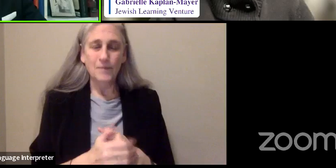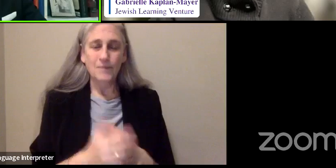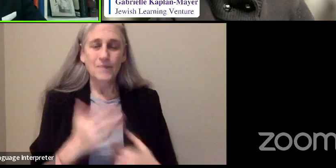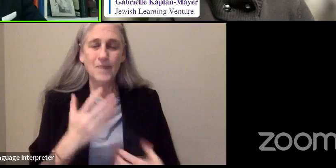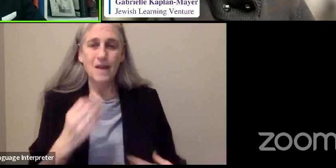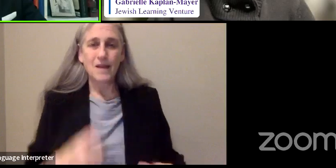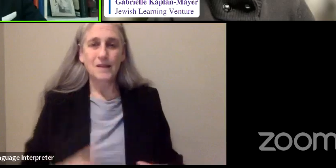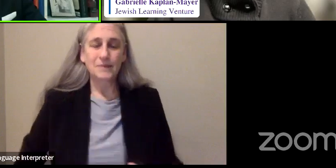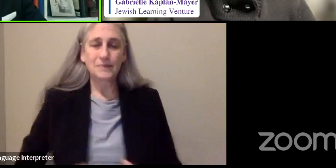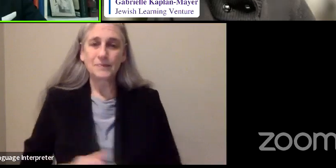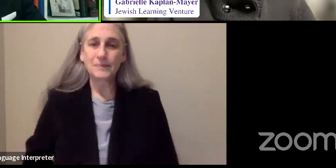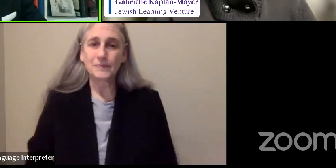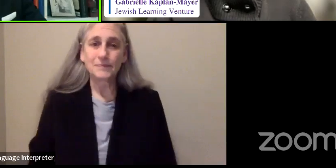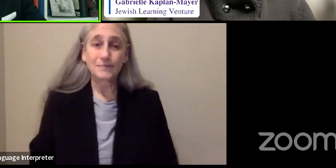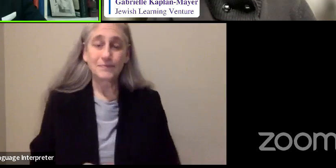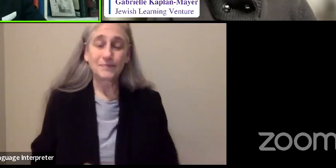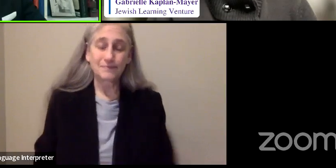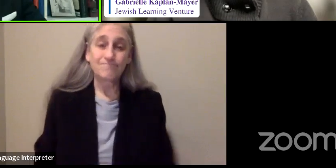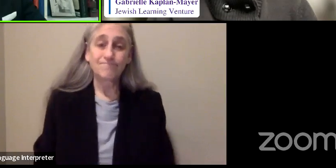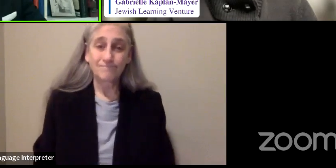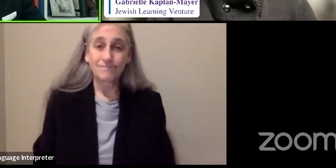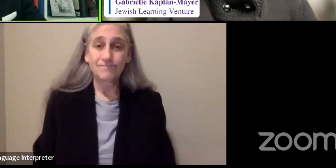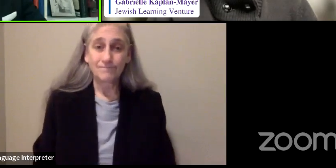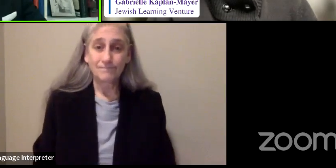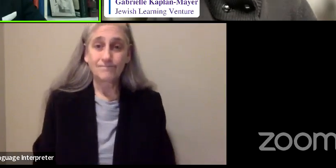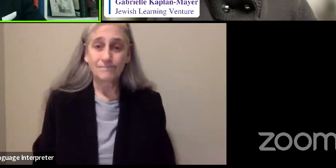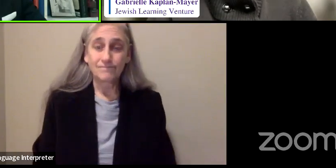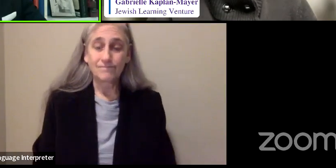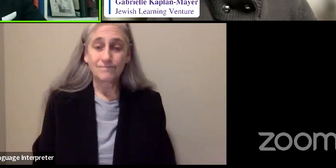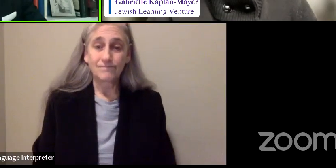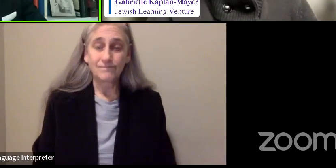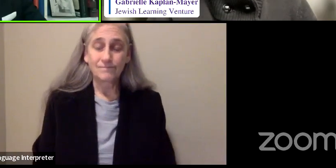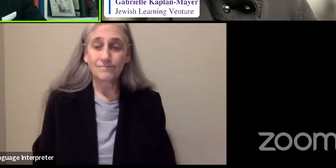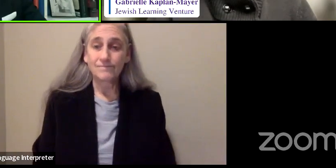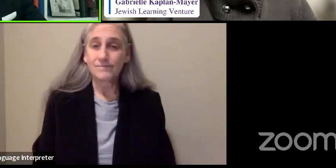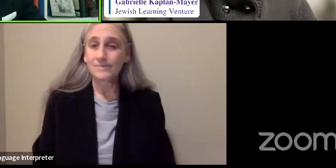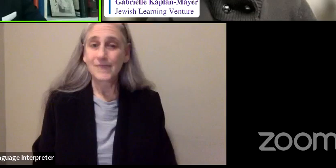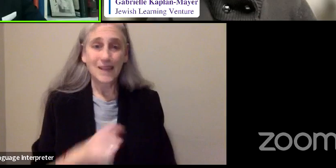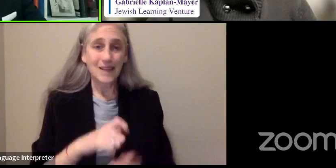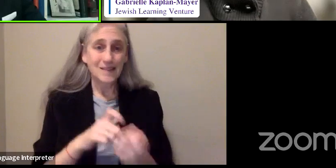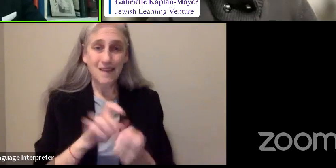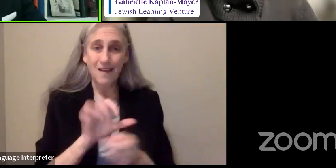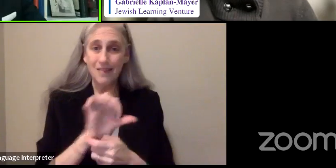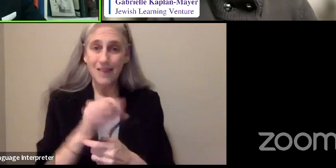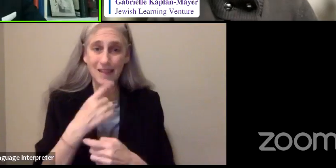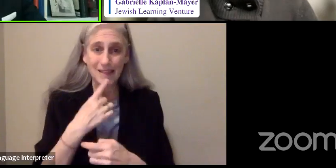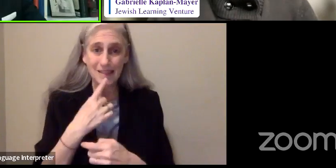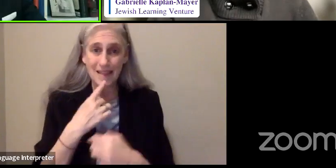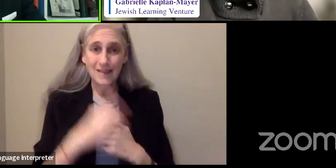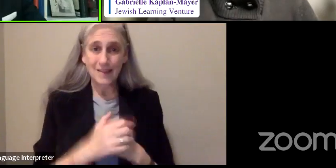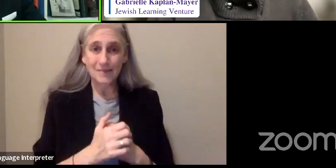And as sure as I was there,